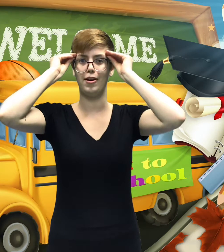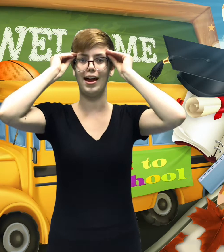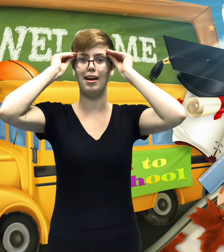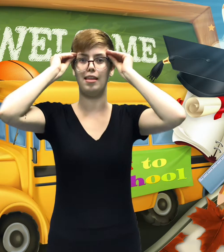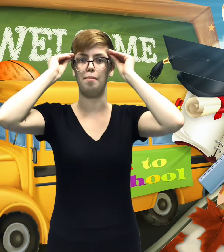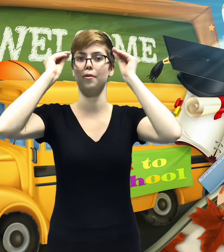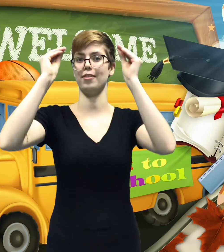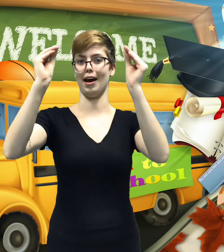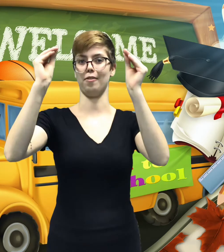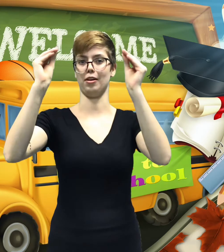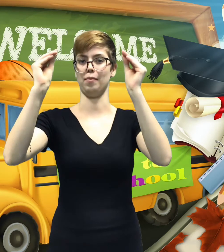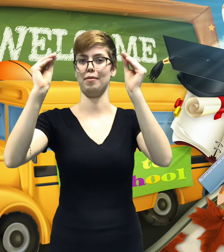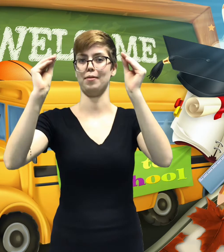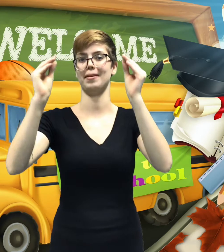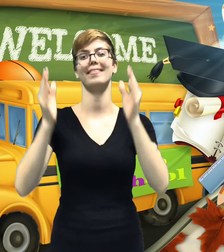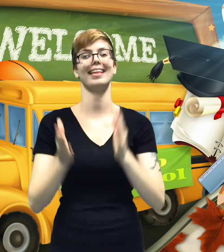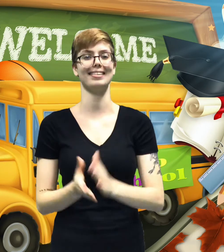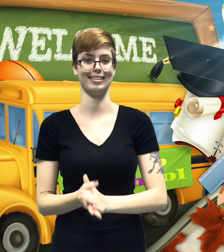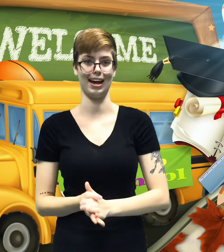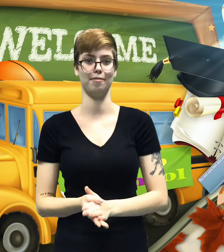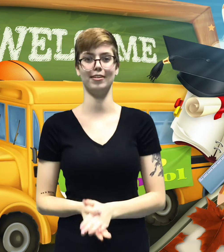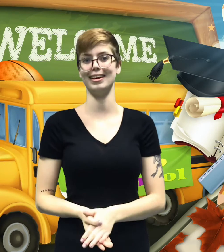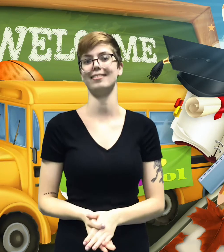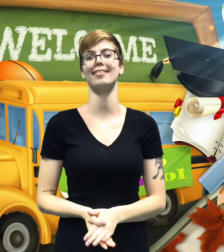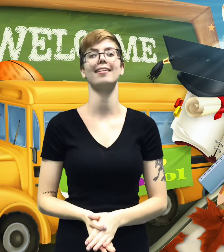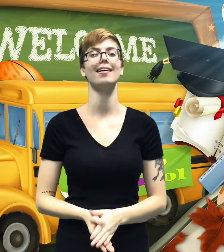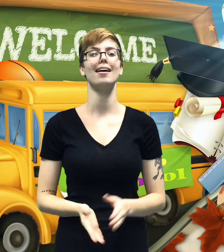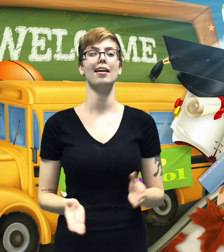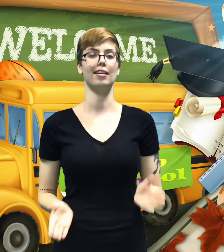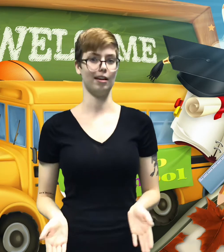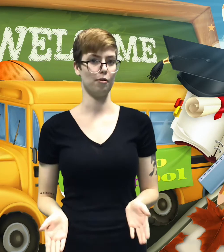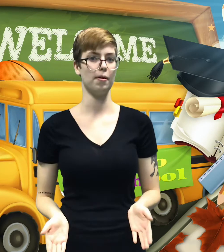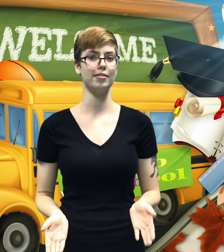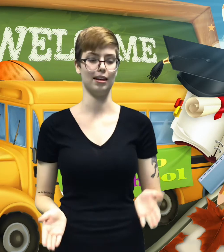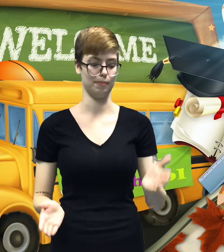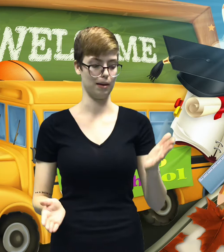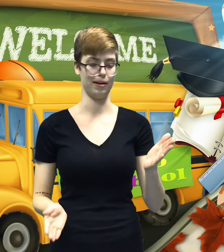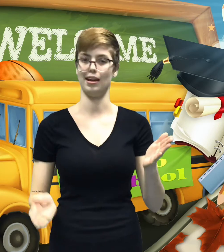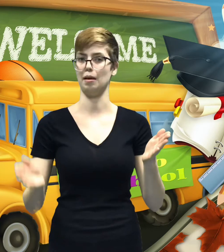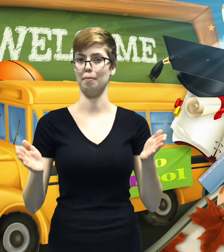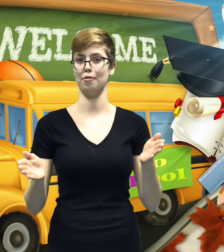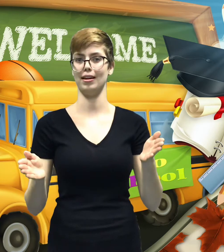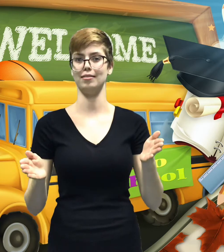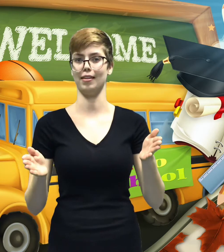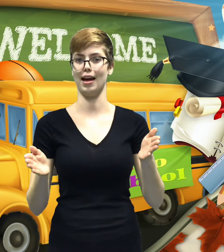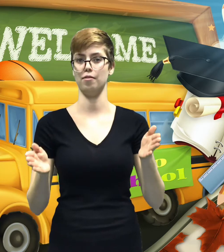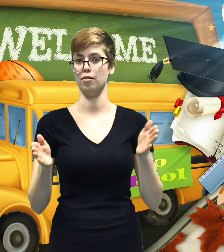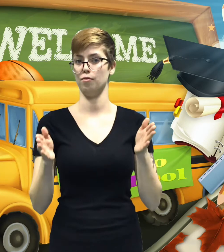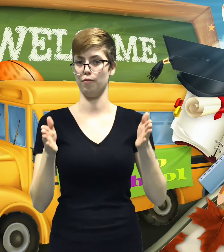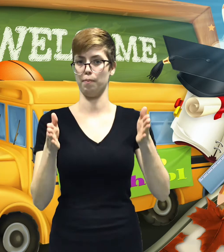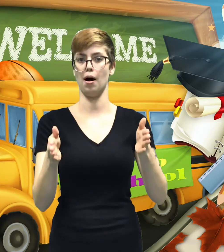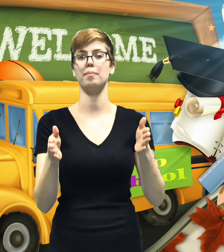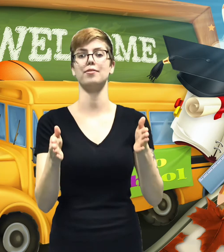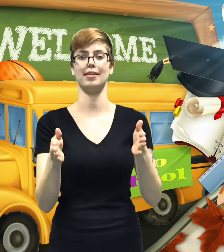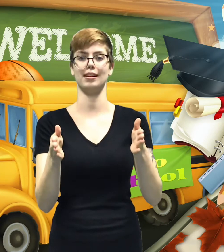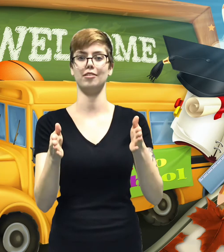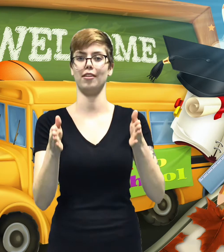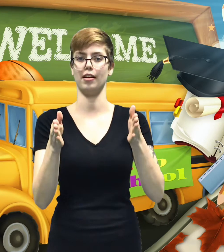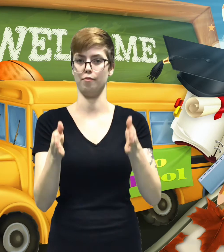forehead and then move it out and away from you. That's the sign for teach. The sign for person is made by taking both hands flat with your palms facing each other in